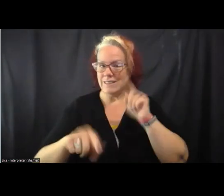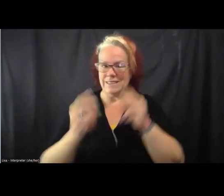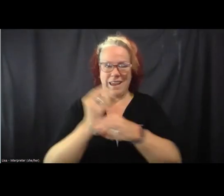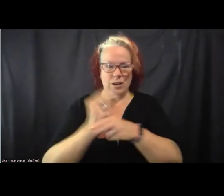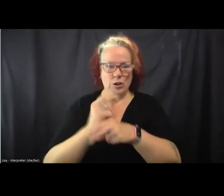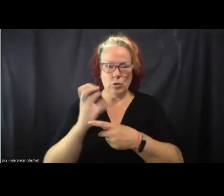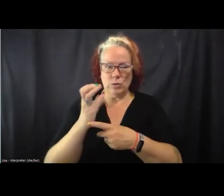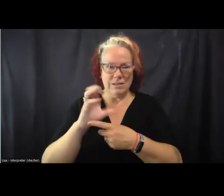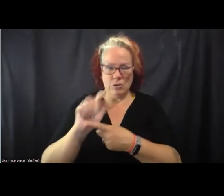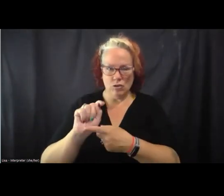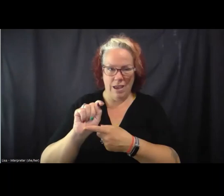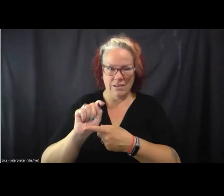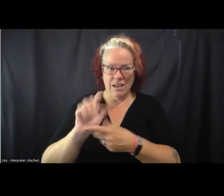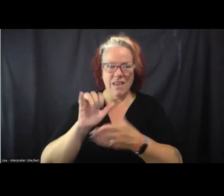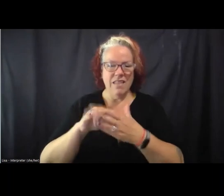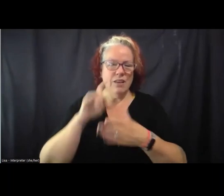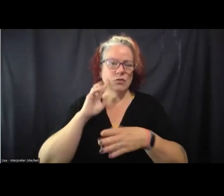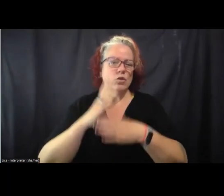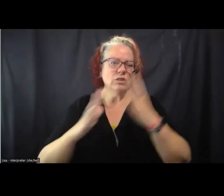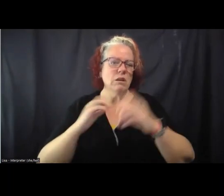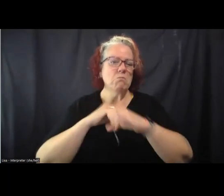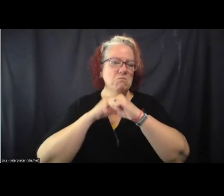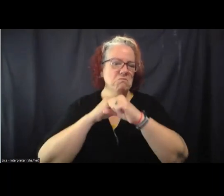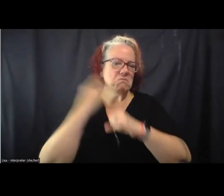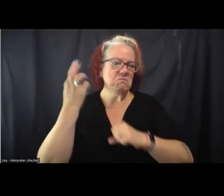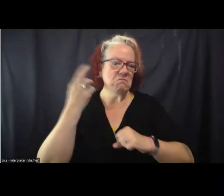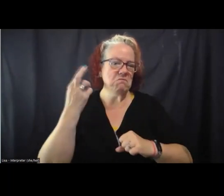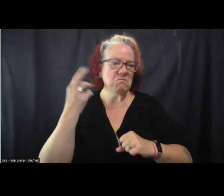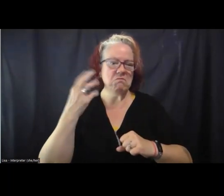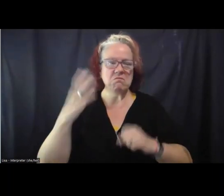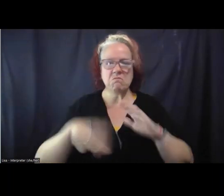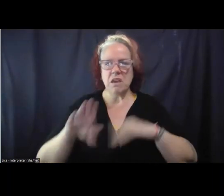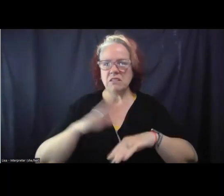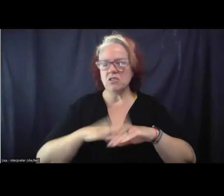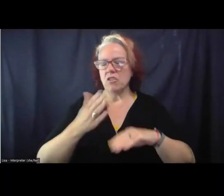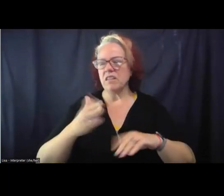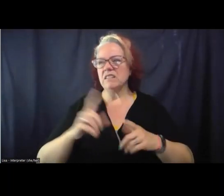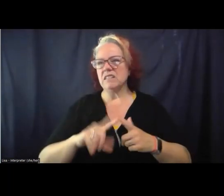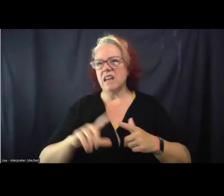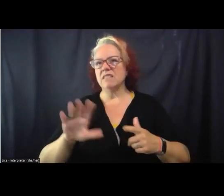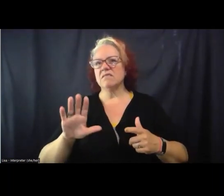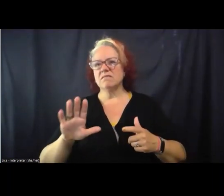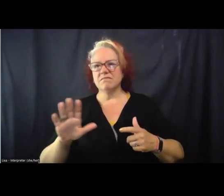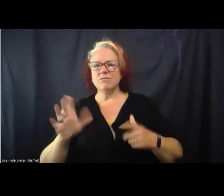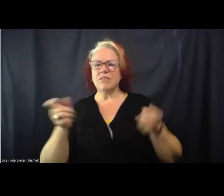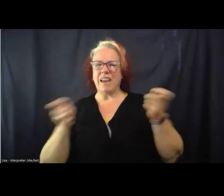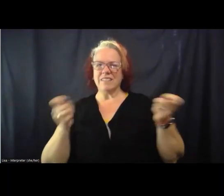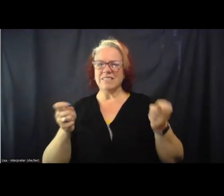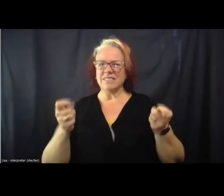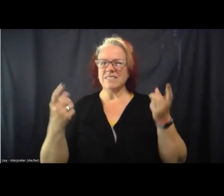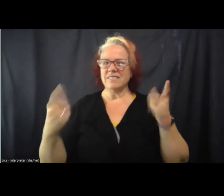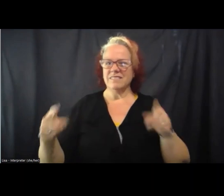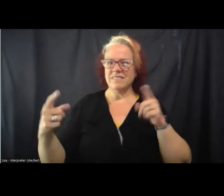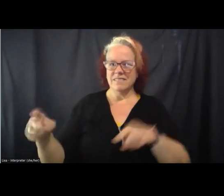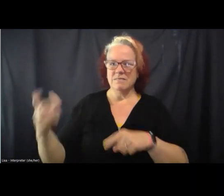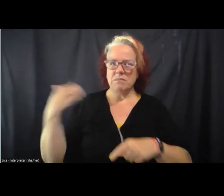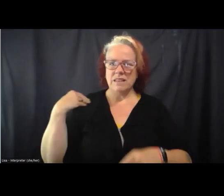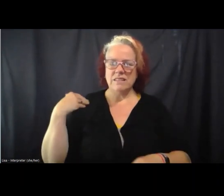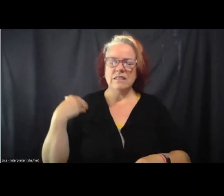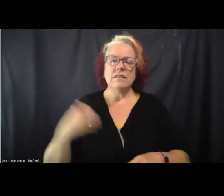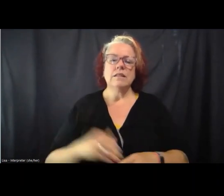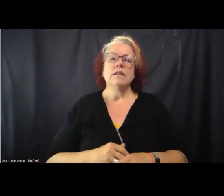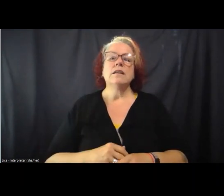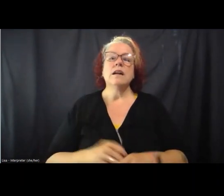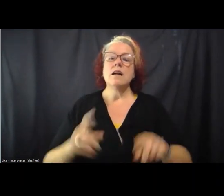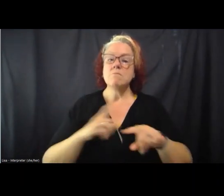that's primarily for some security reasons based on things that we've dealt with in the past. But please do use